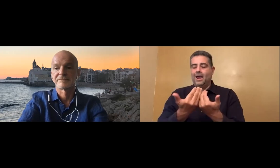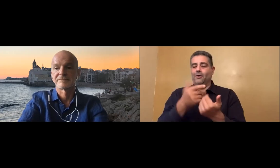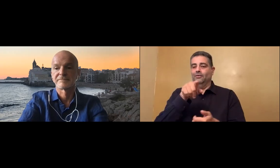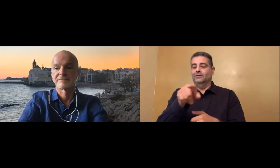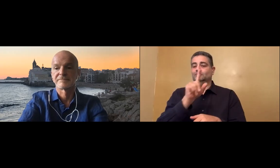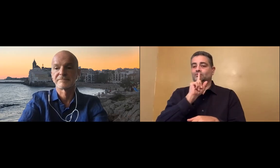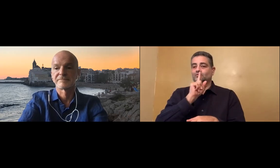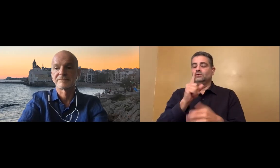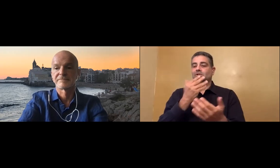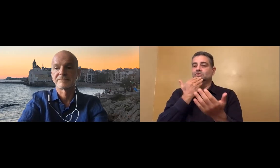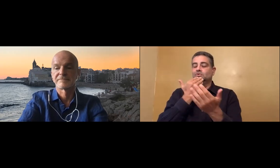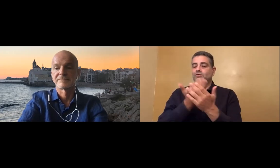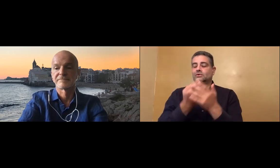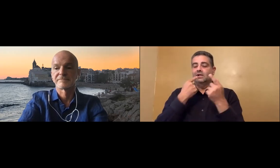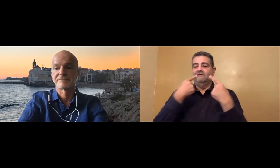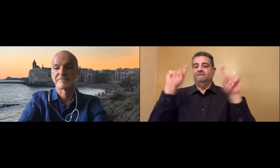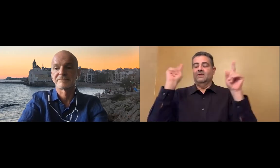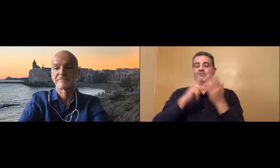later on of how that software works.